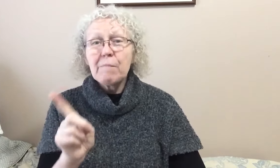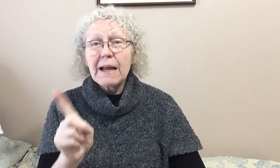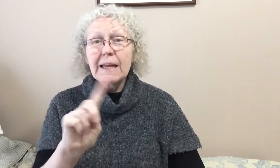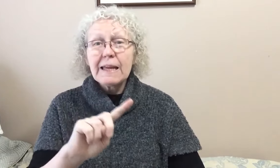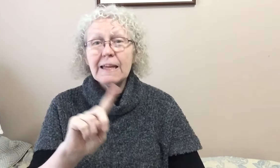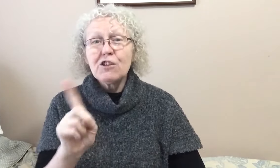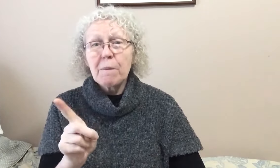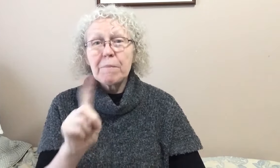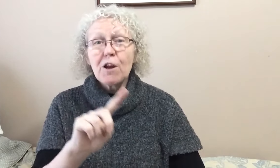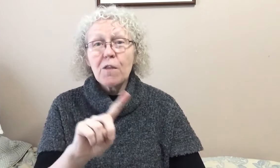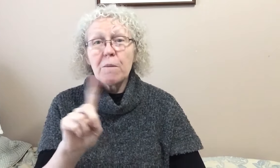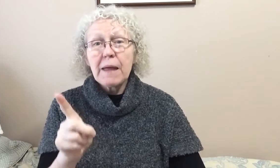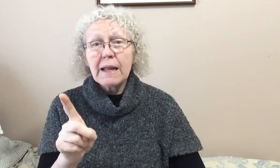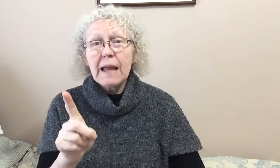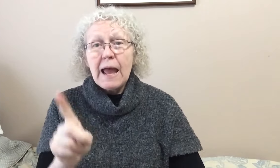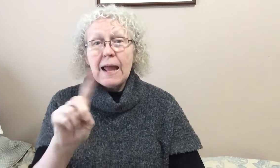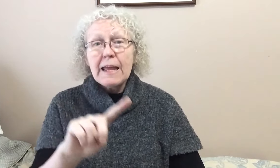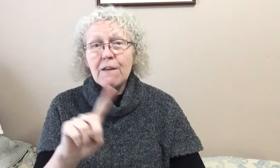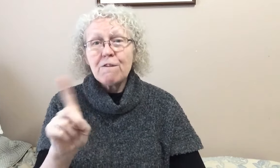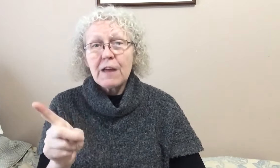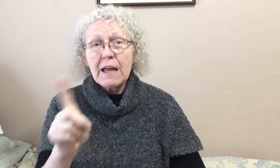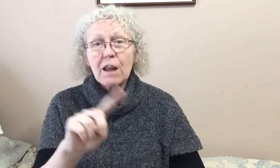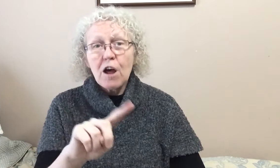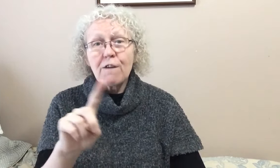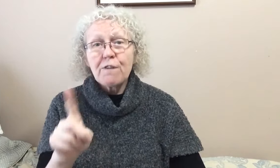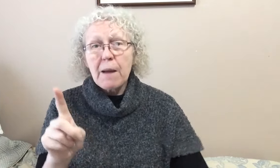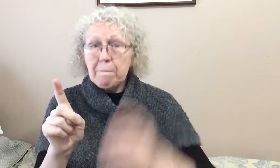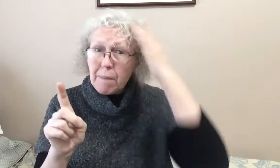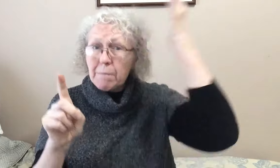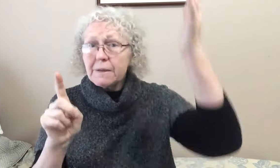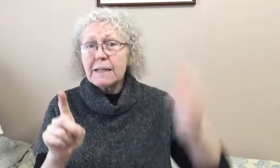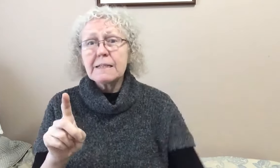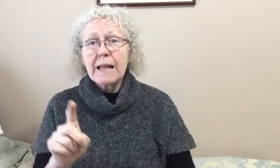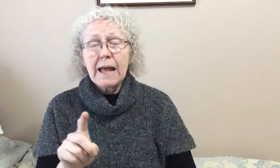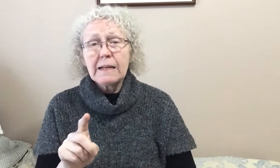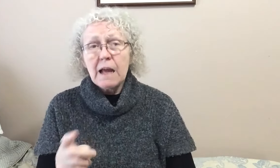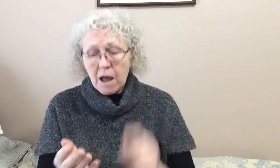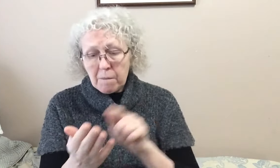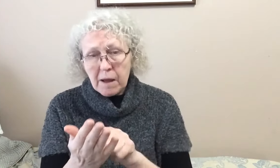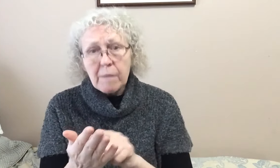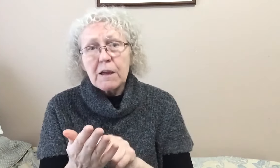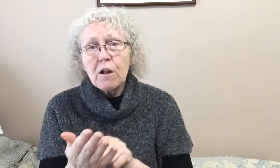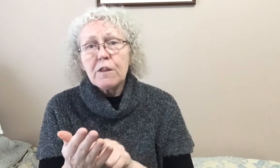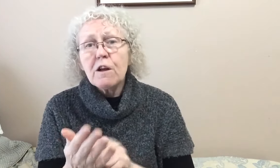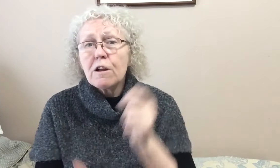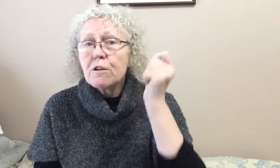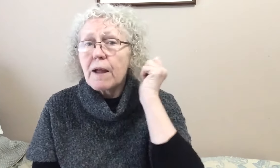monkey jumping on the bed. Here monkey fell off and bumped his head. Mommy called the doctor and